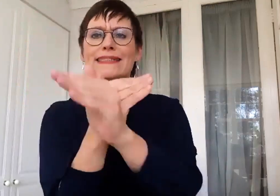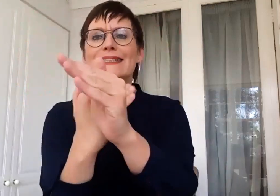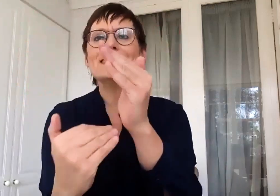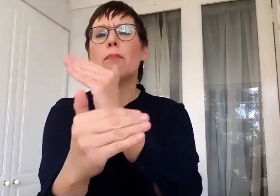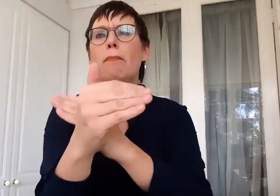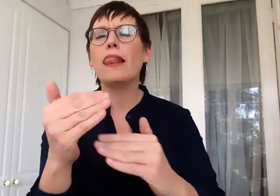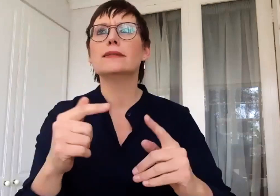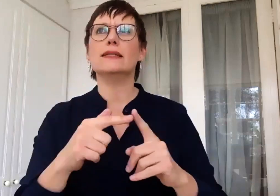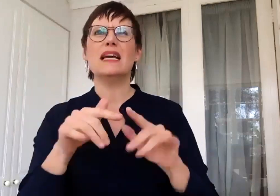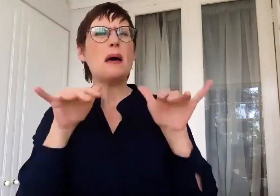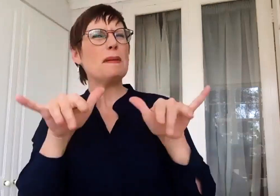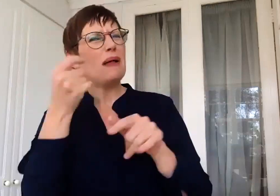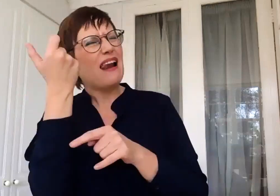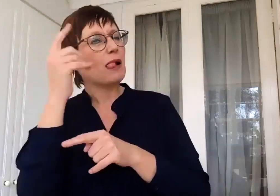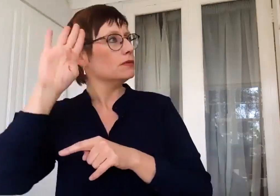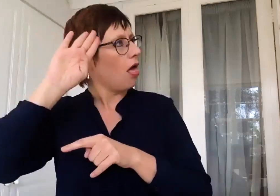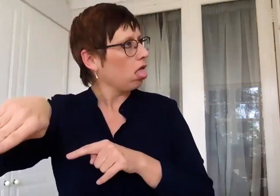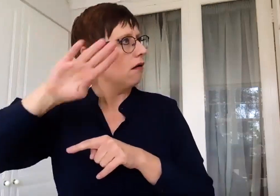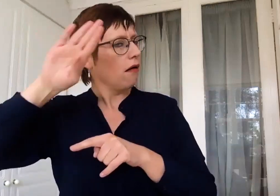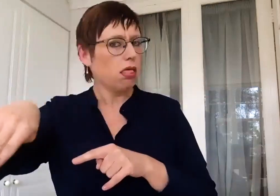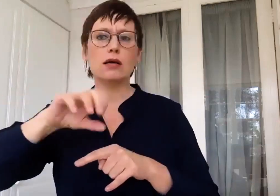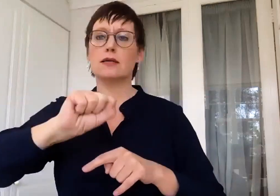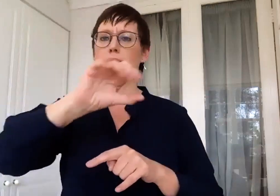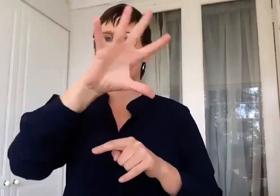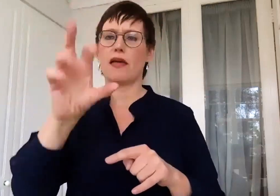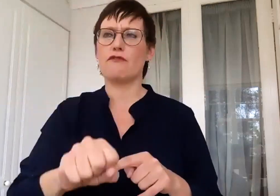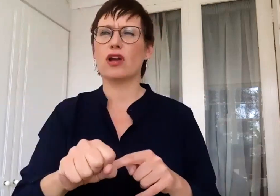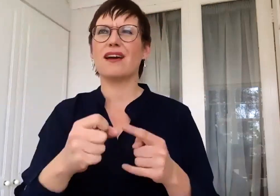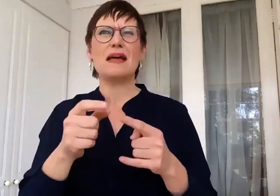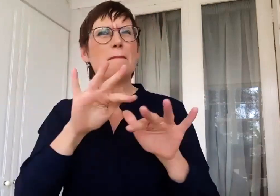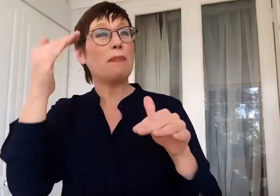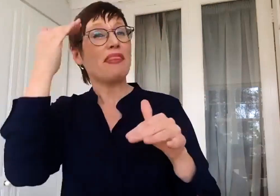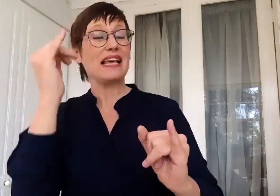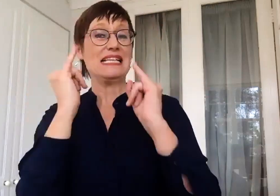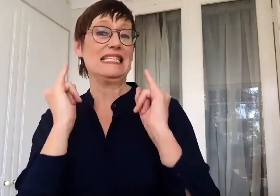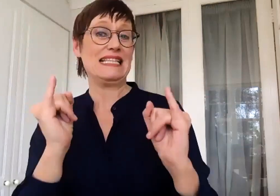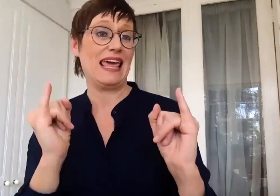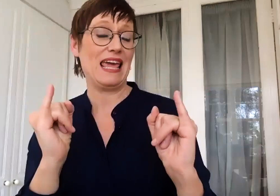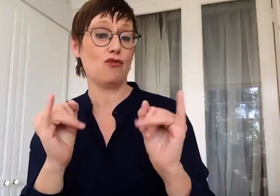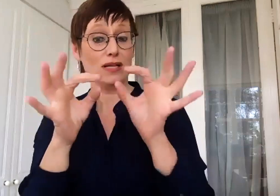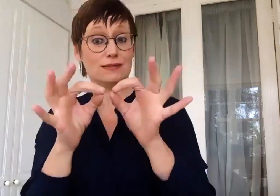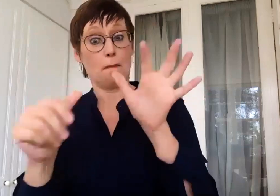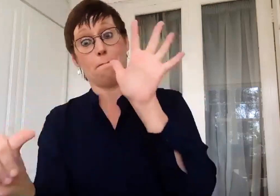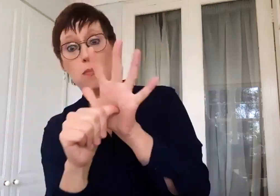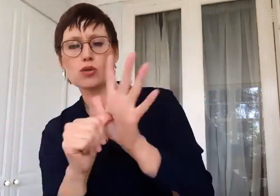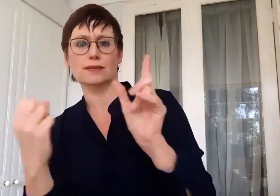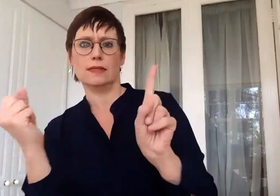in South Africa as it ought to be. We're obviously better now than we were maybe 20 years ago, but we've got some way to go. Language